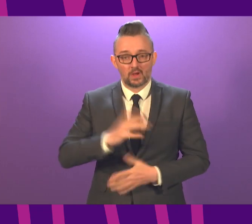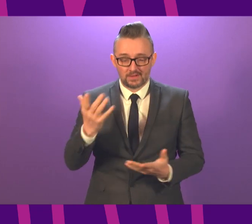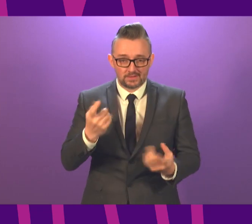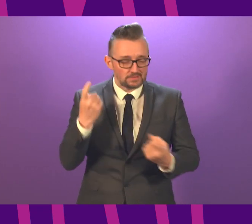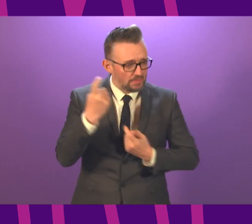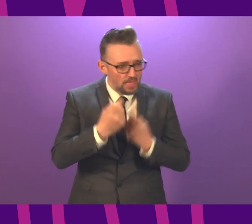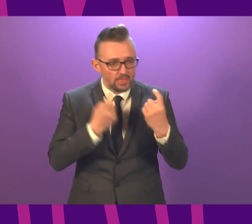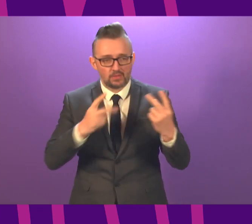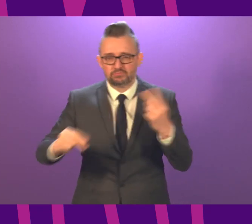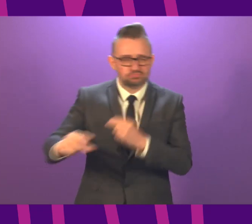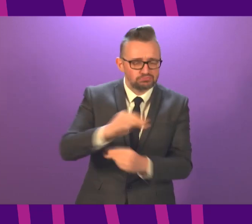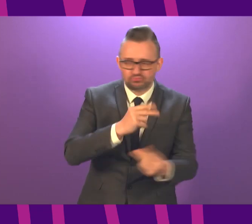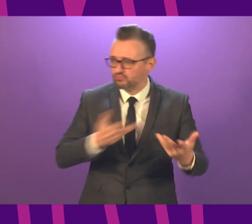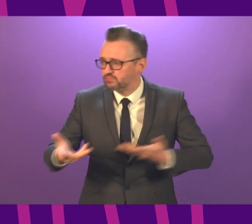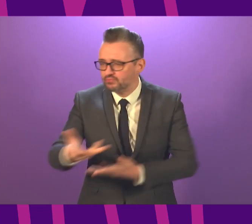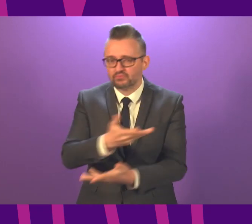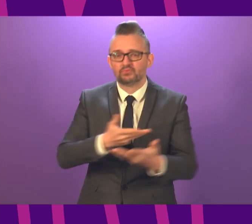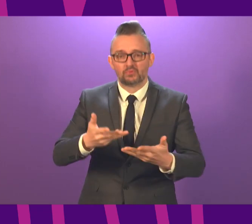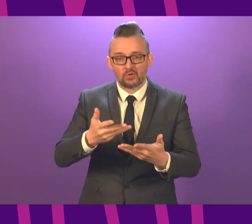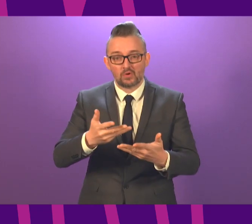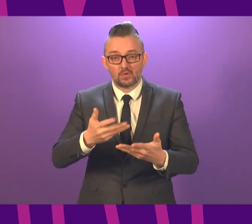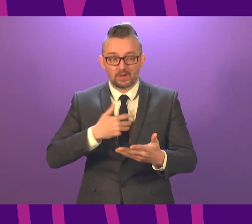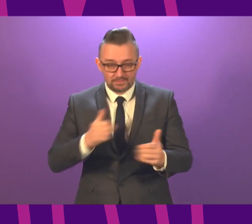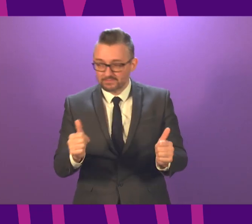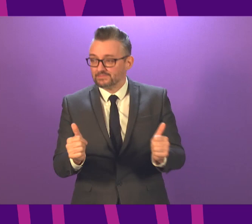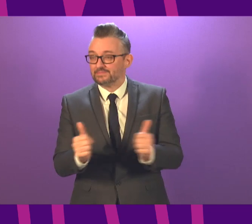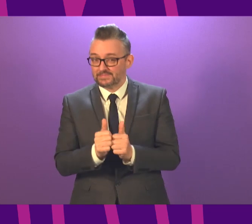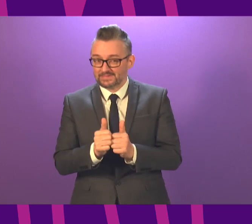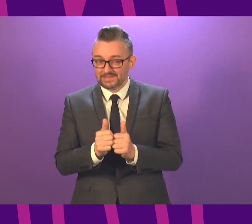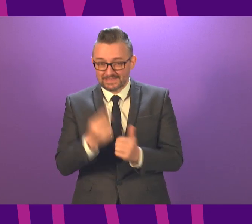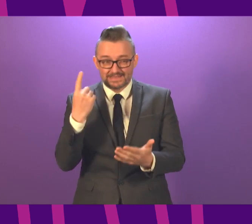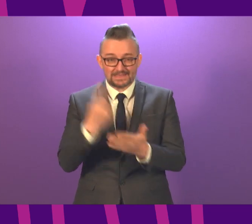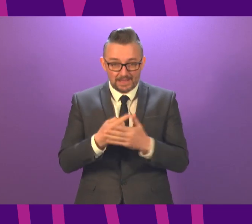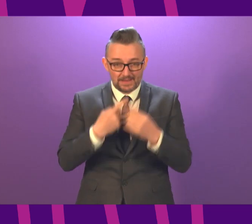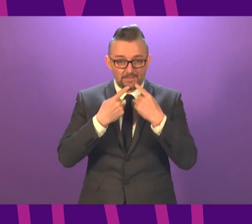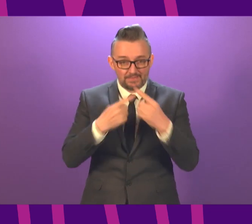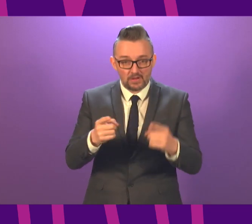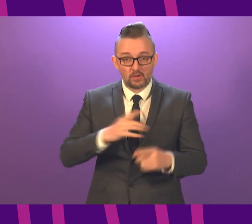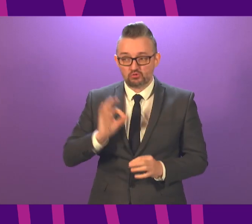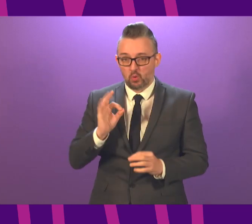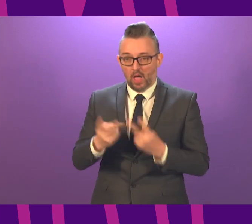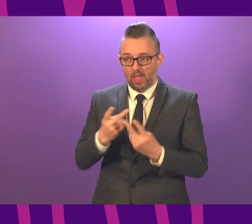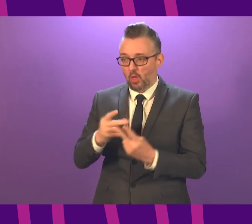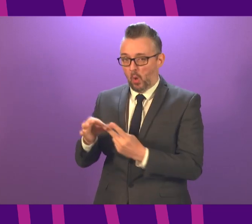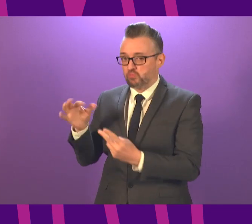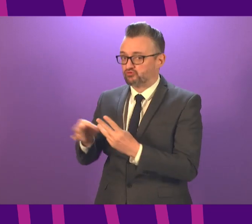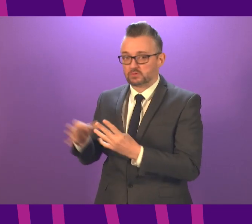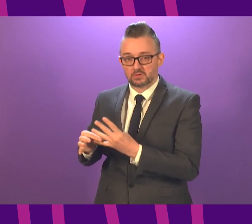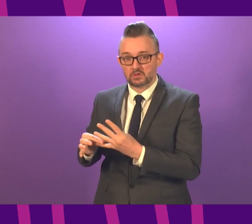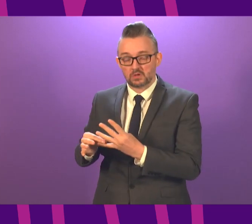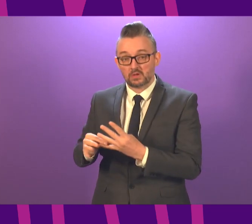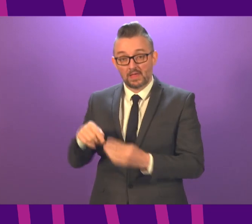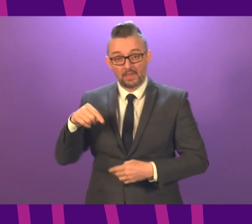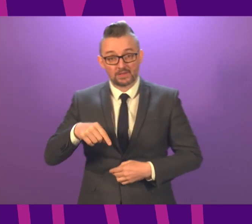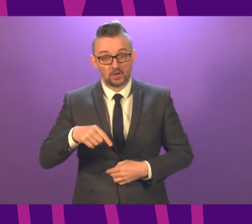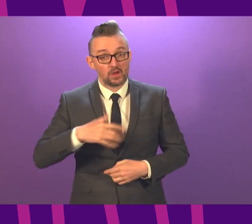and we only announce restrictions like this if we really feel there is no alternative, and right now the only alternative is